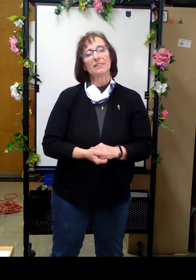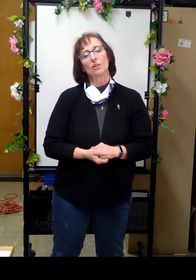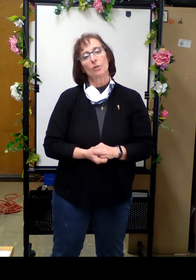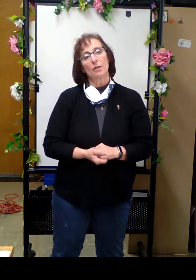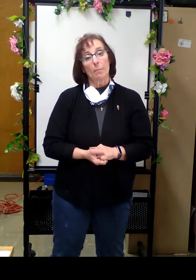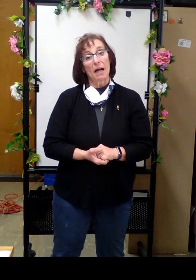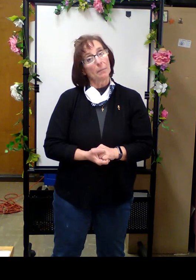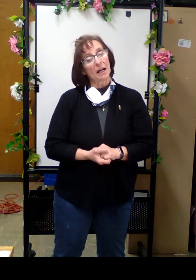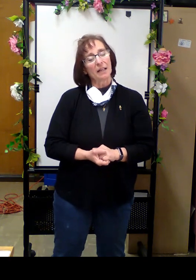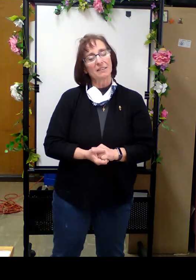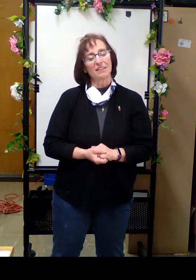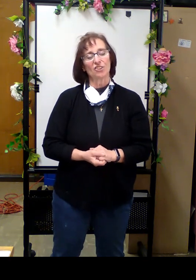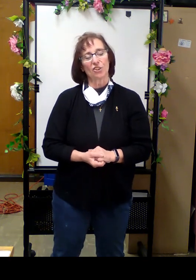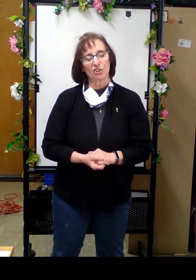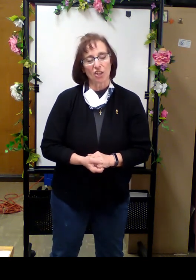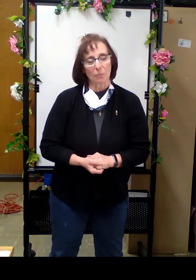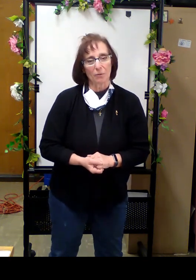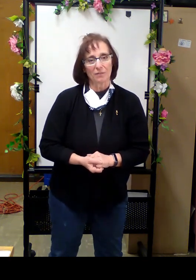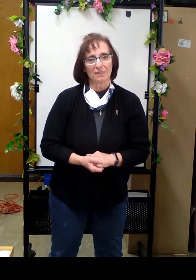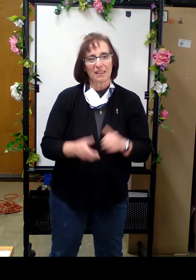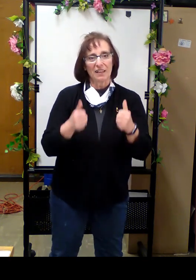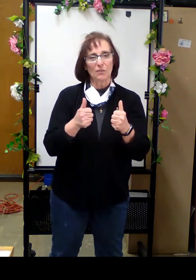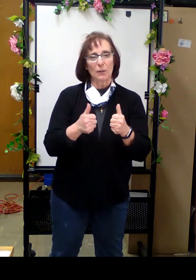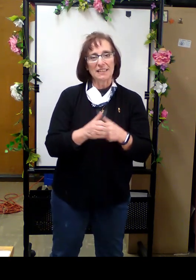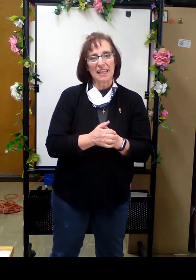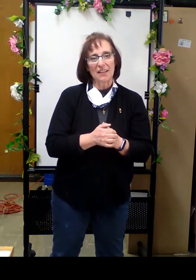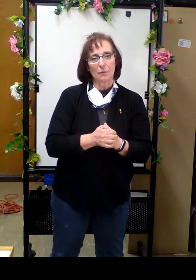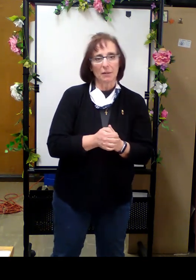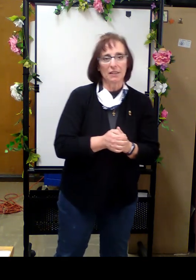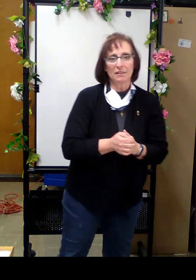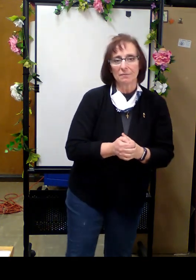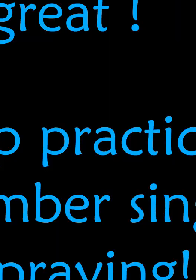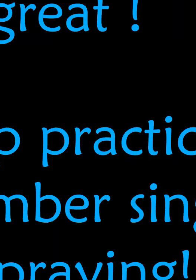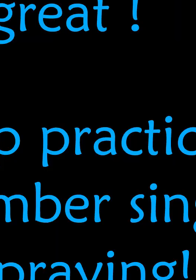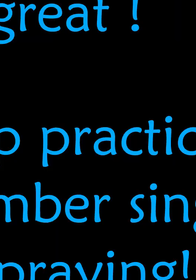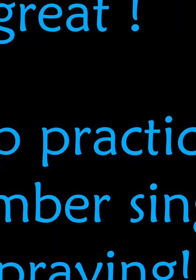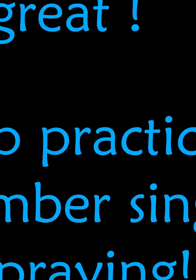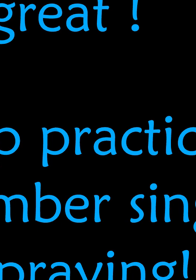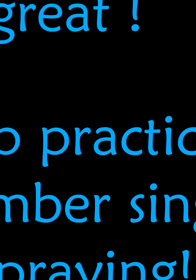to learn Baba as the Good Shepherd. Have a great day, everybody. guys. Bye. Bye.